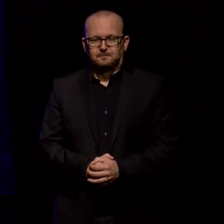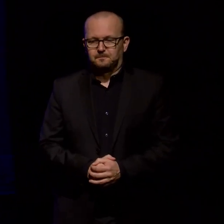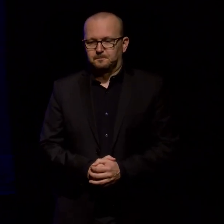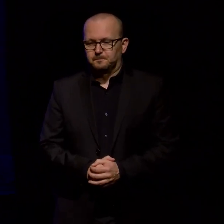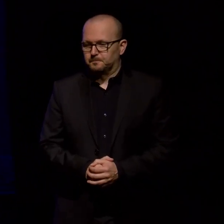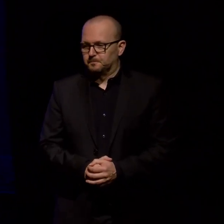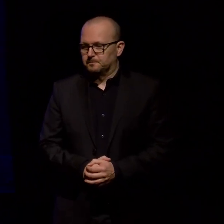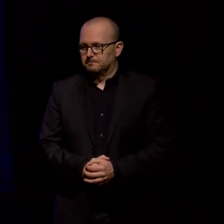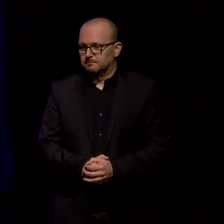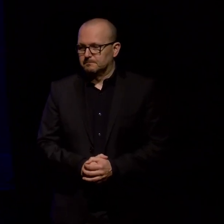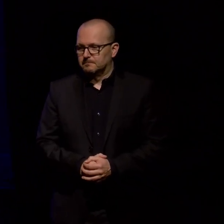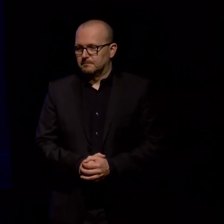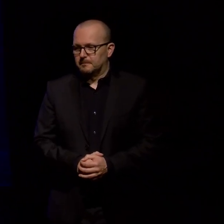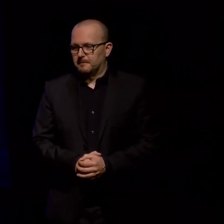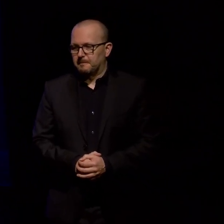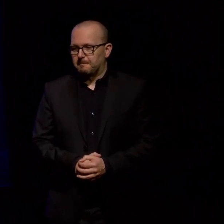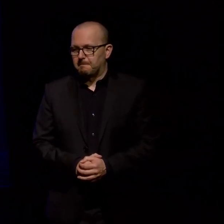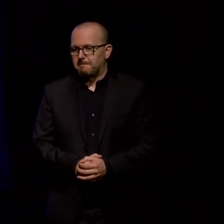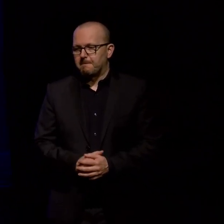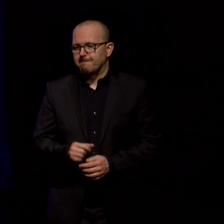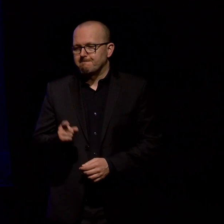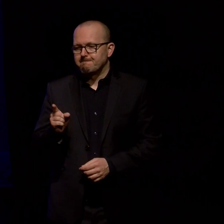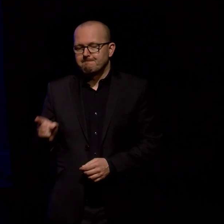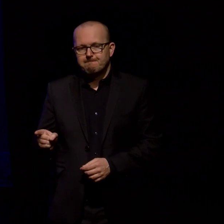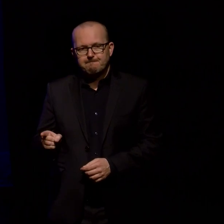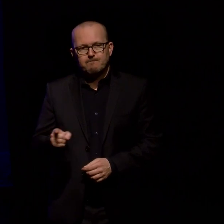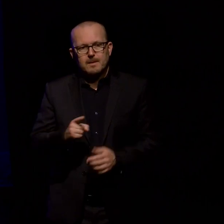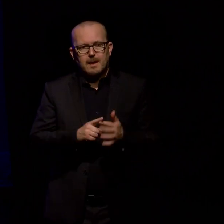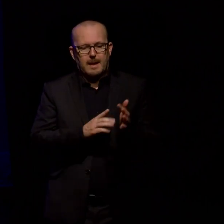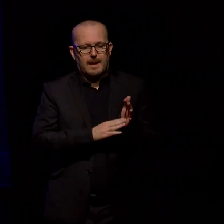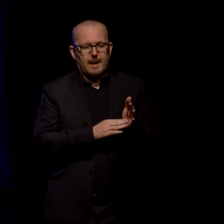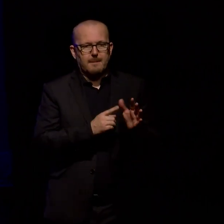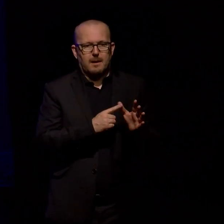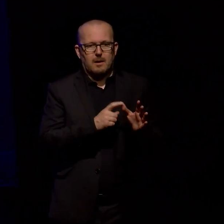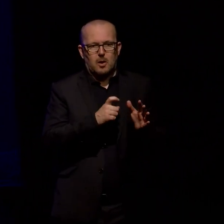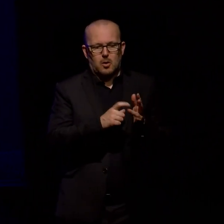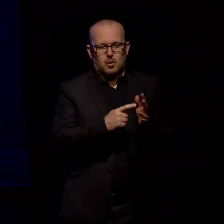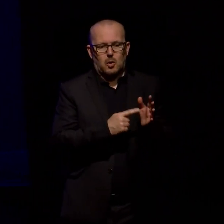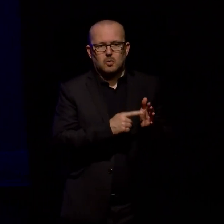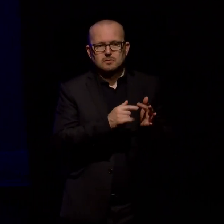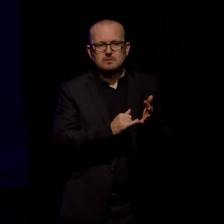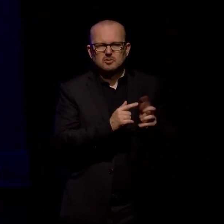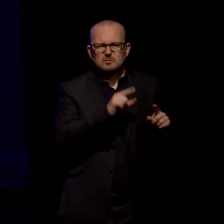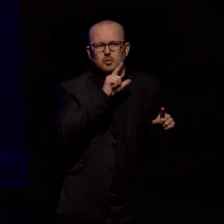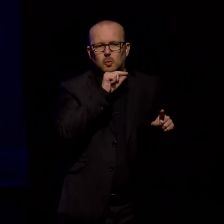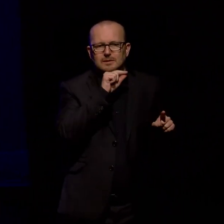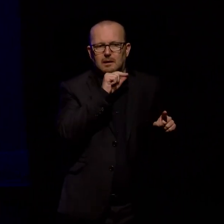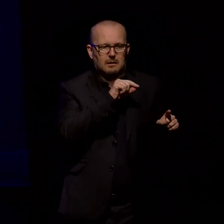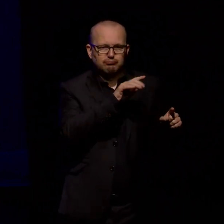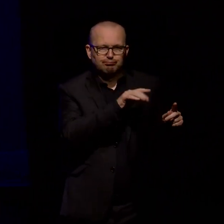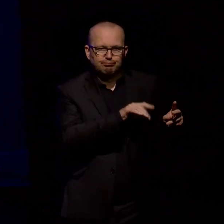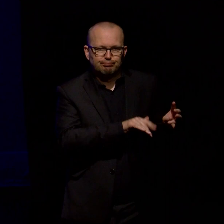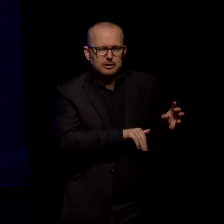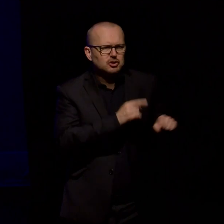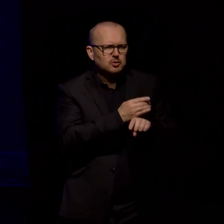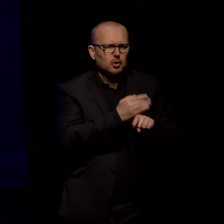there's this wonderful series of 22 tweets from Emma Coates that she wrote a few years back at the time Emma was working as a storyboarder for